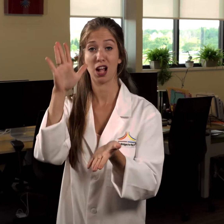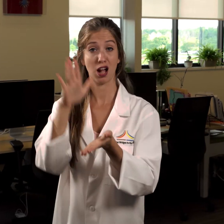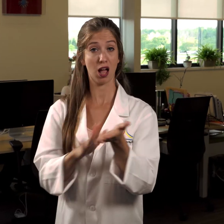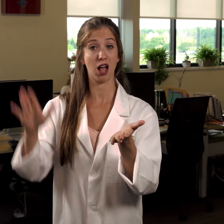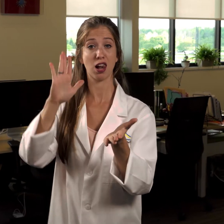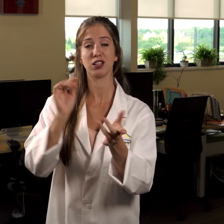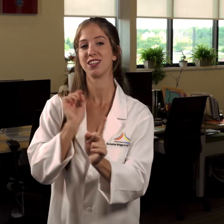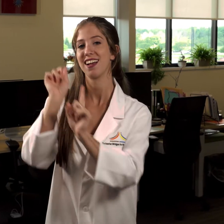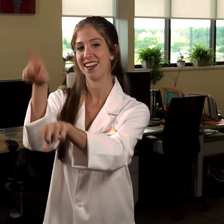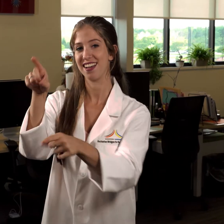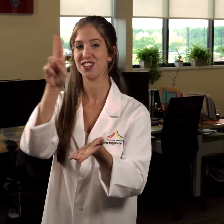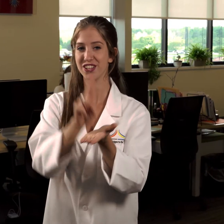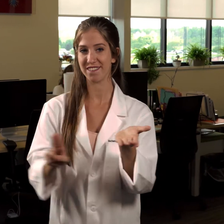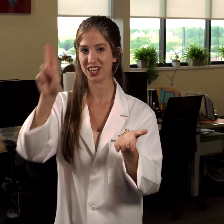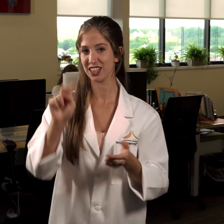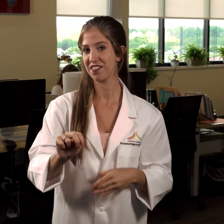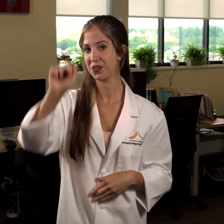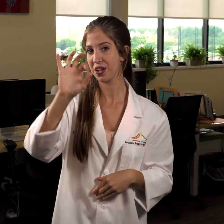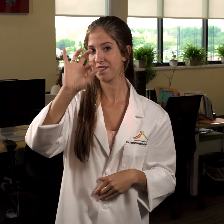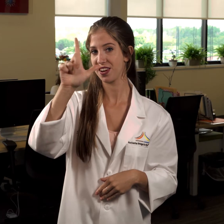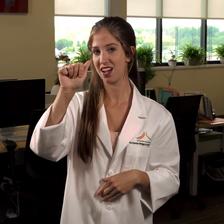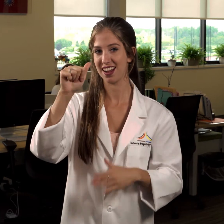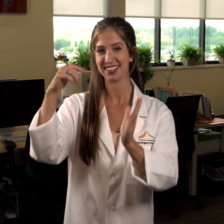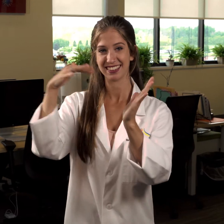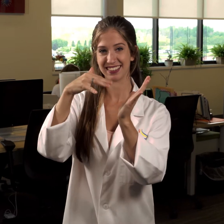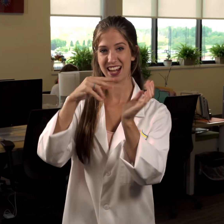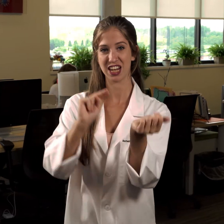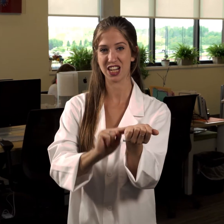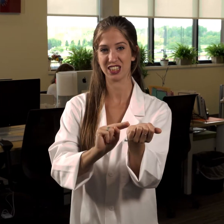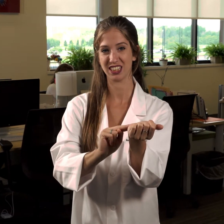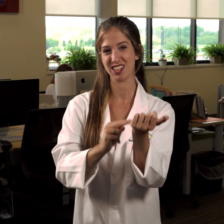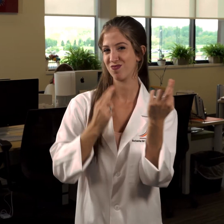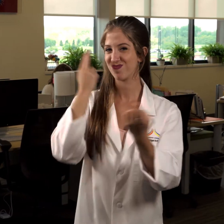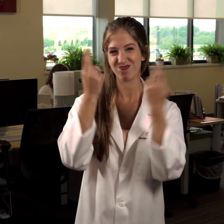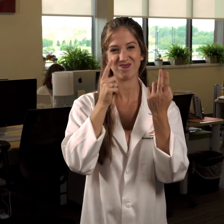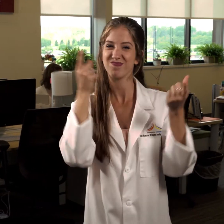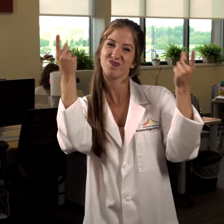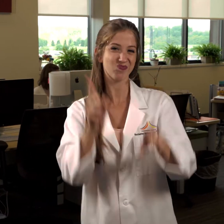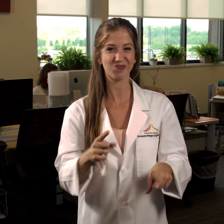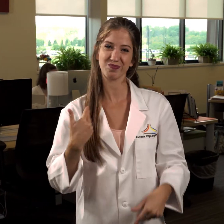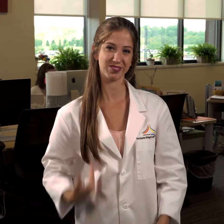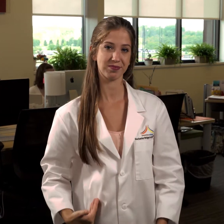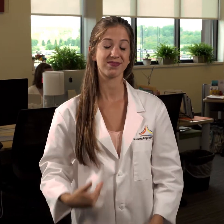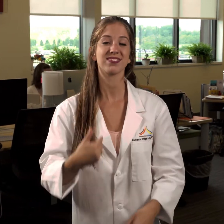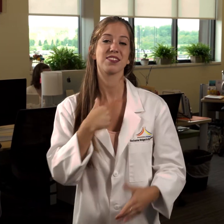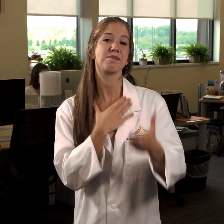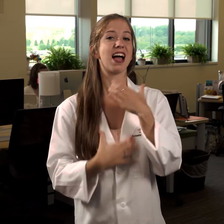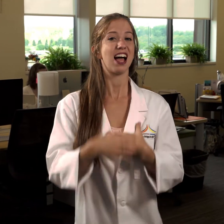the Deaf community. I attended University of North Florida to study nursing. I quickly realized that